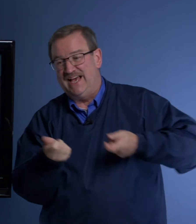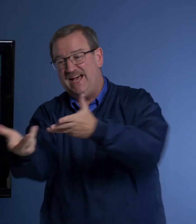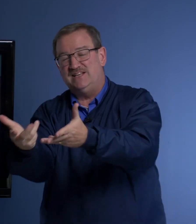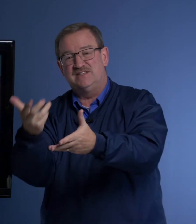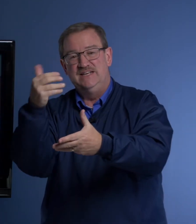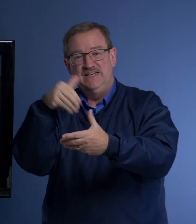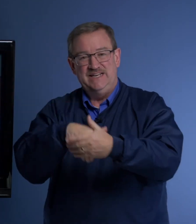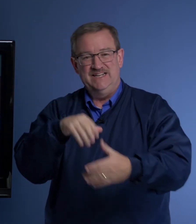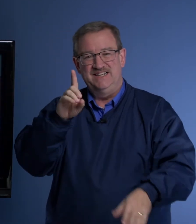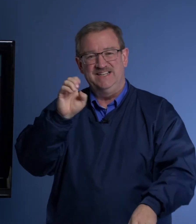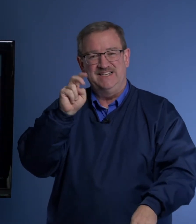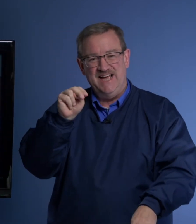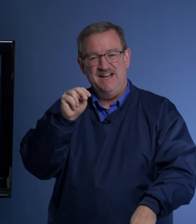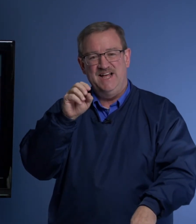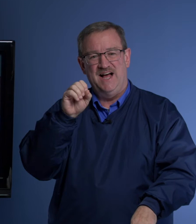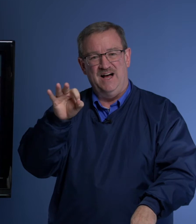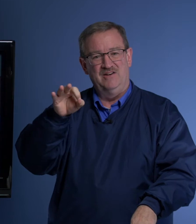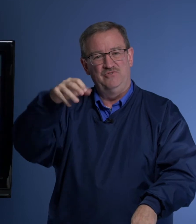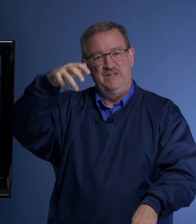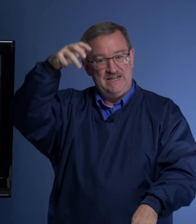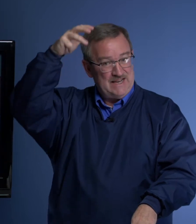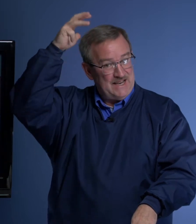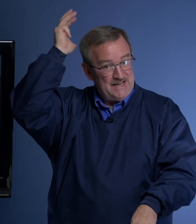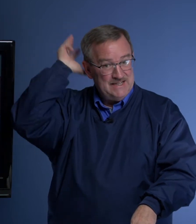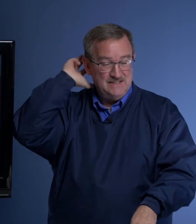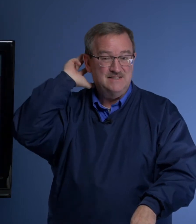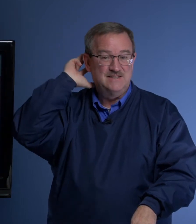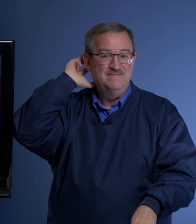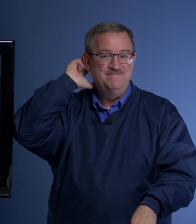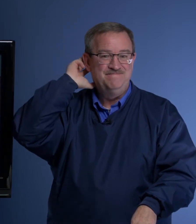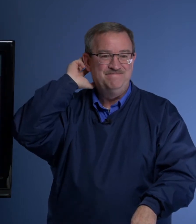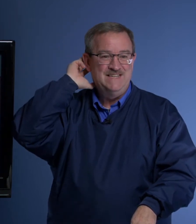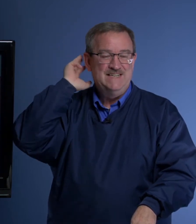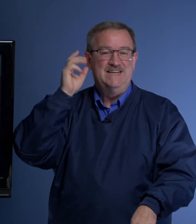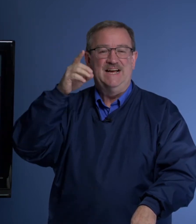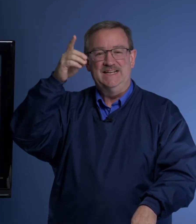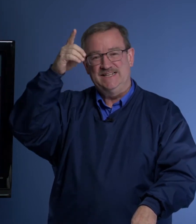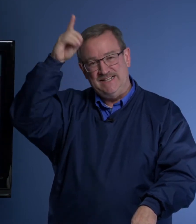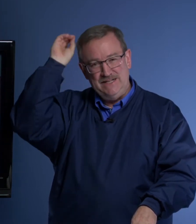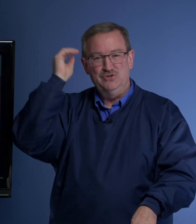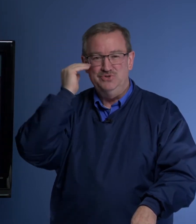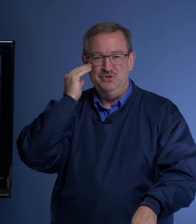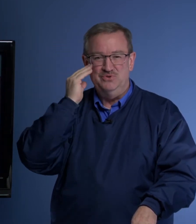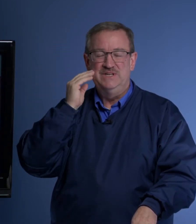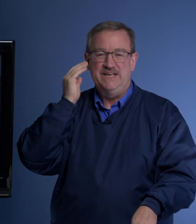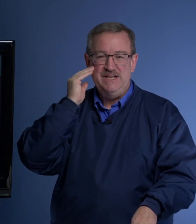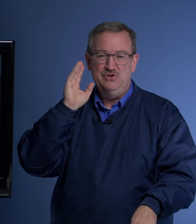cast in the den of lions. And Daniel knew he knew